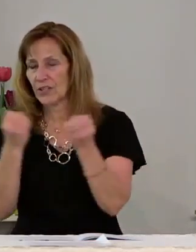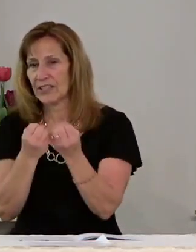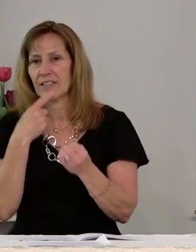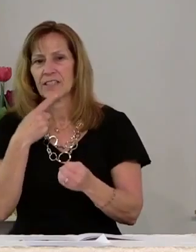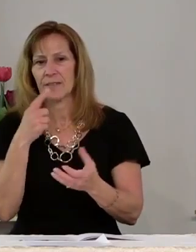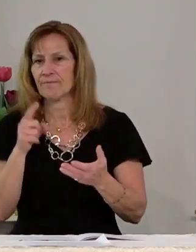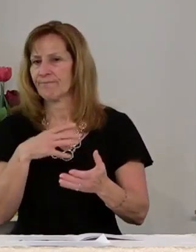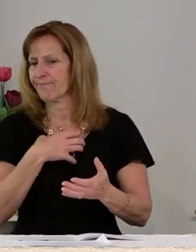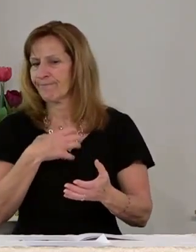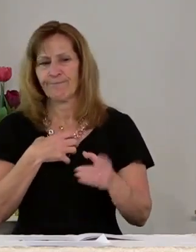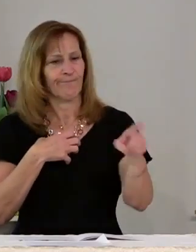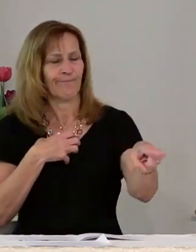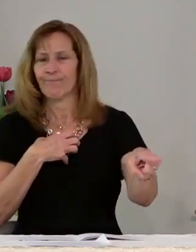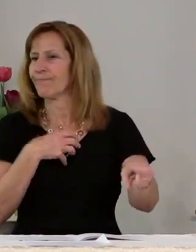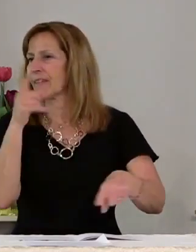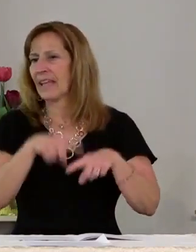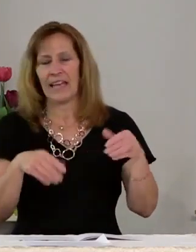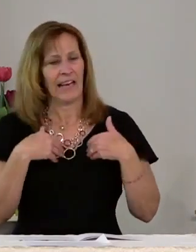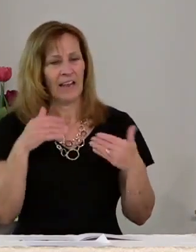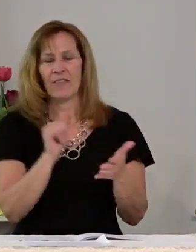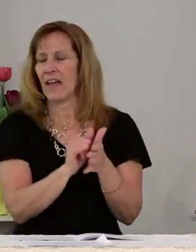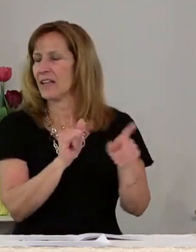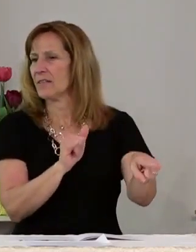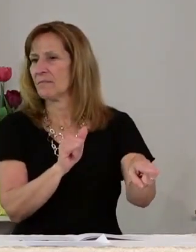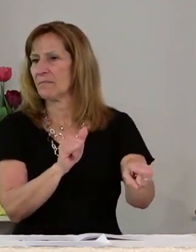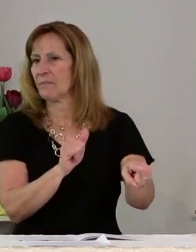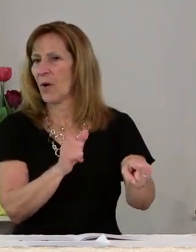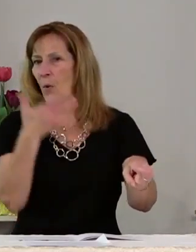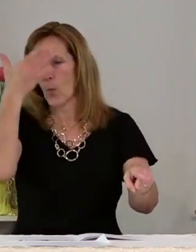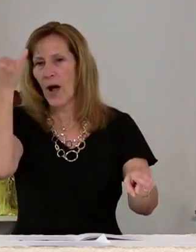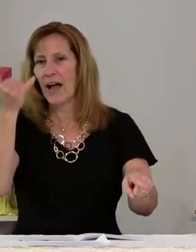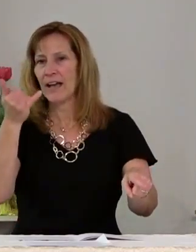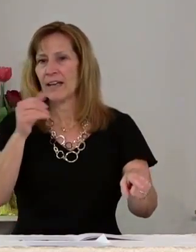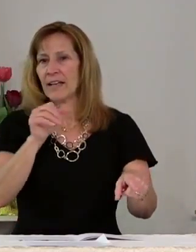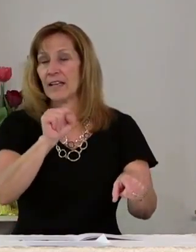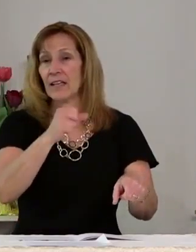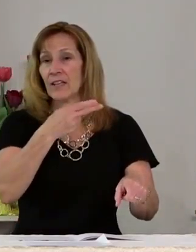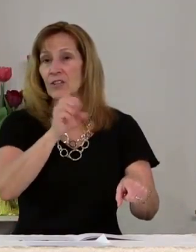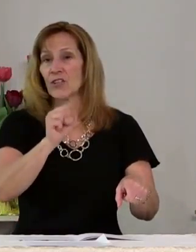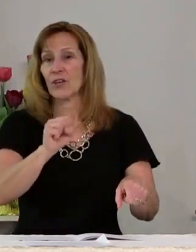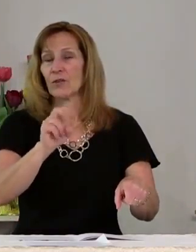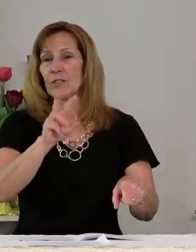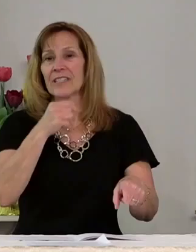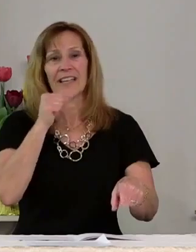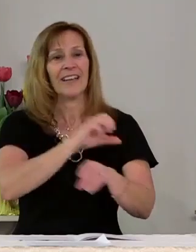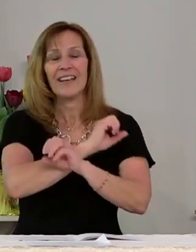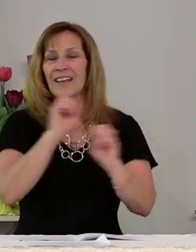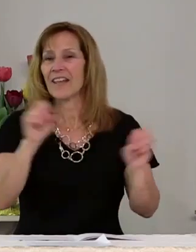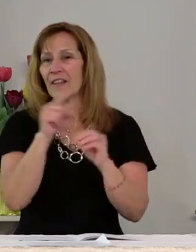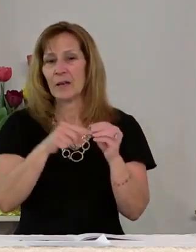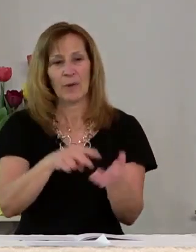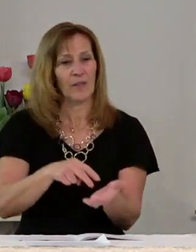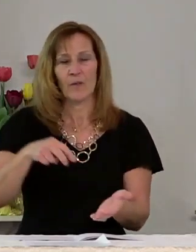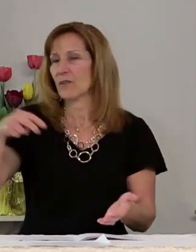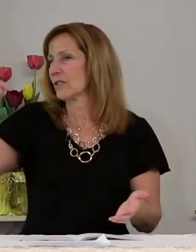Their greatest complaint was that the show said nothing about the resurrection.